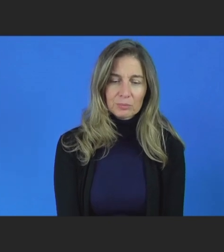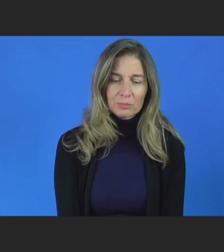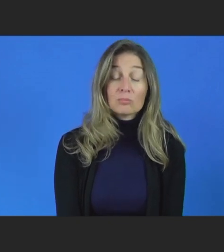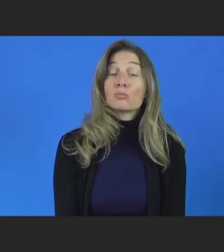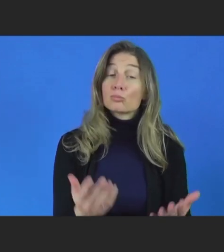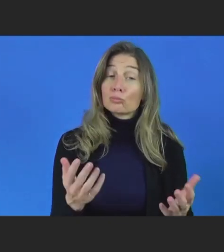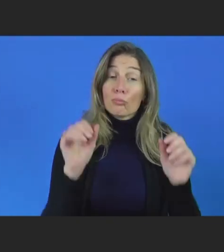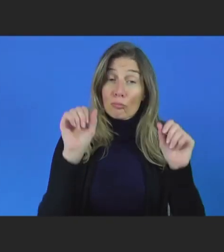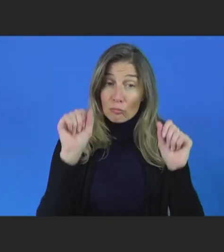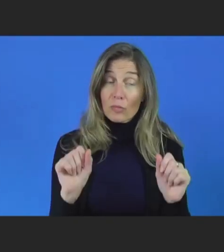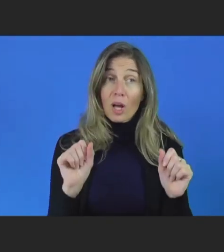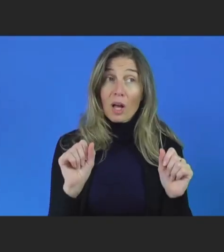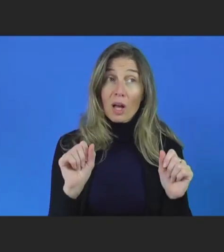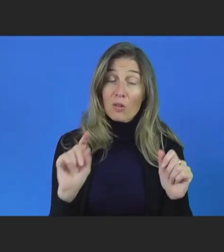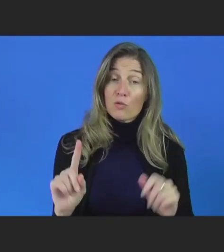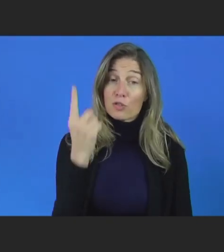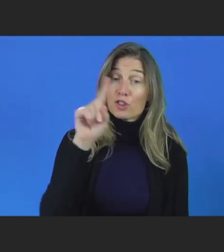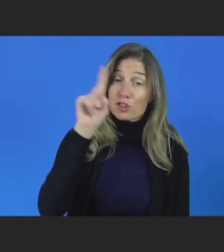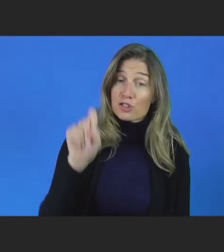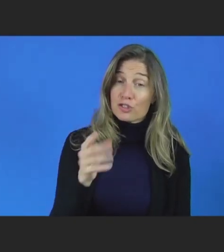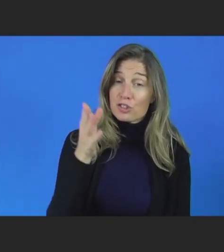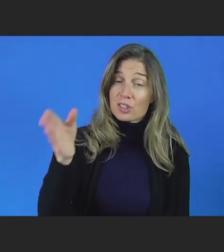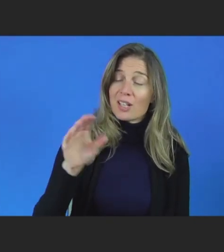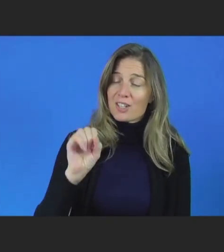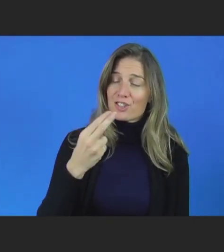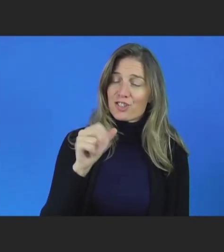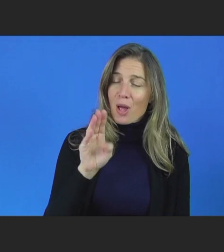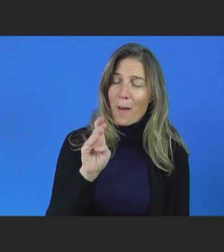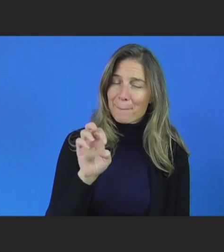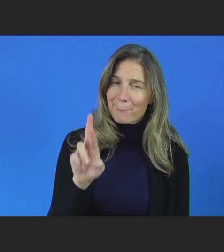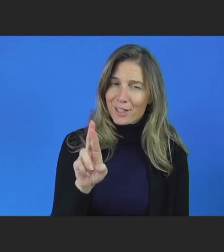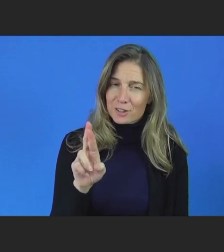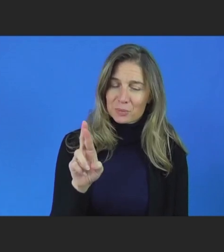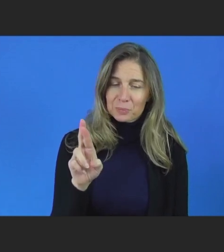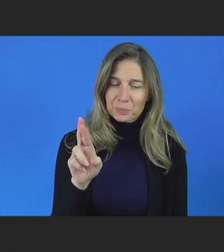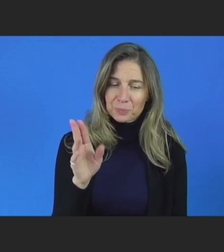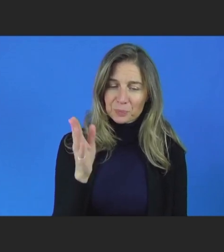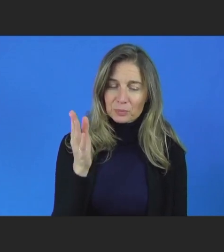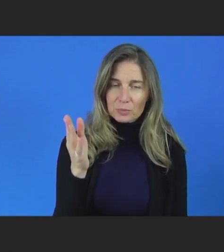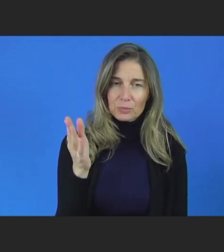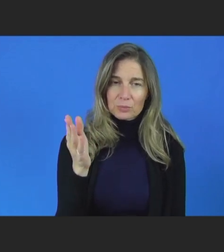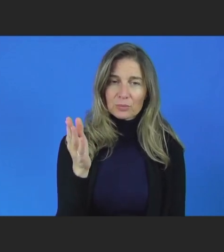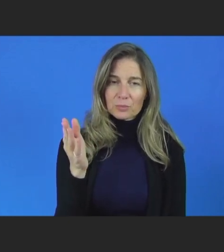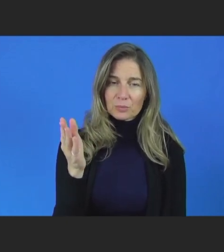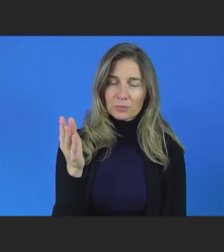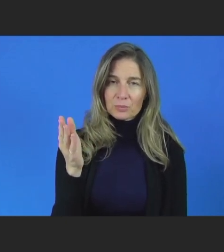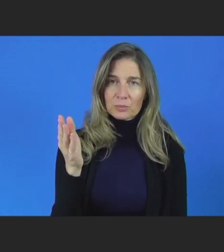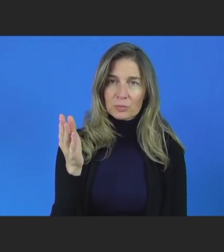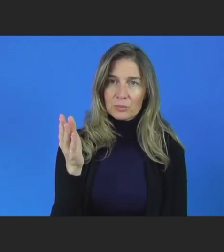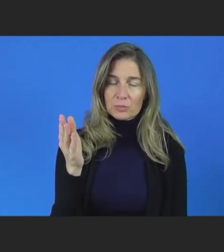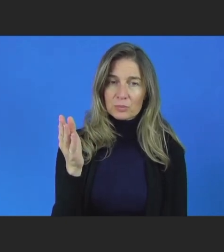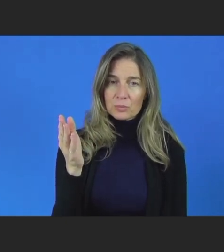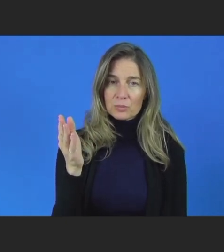Shabir. And what changes have you been able to make in your